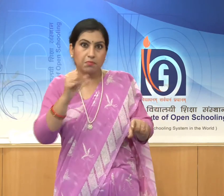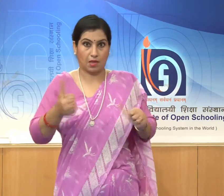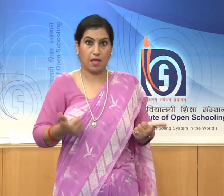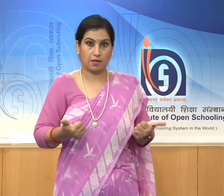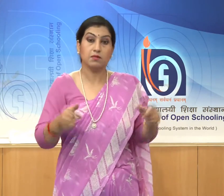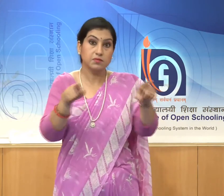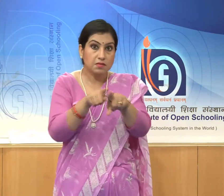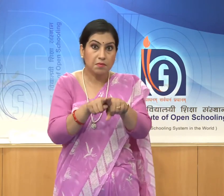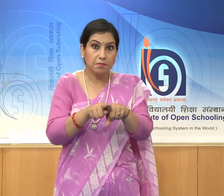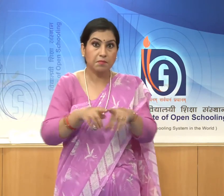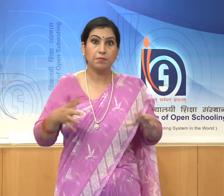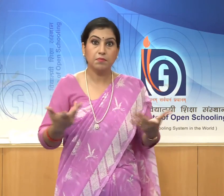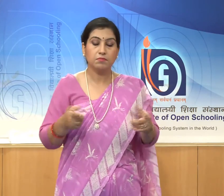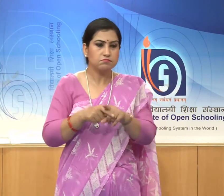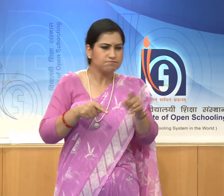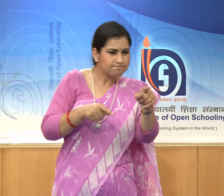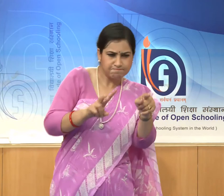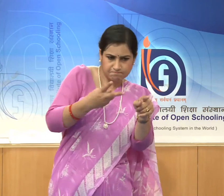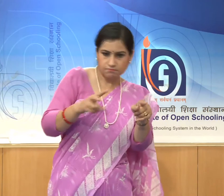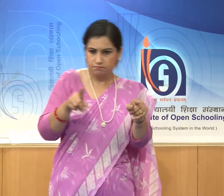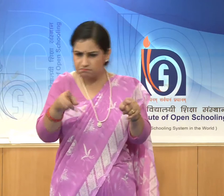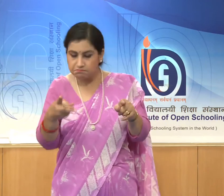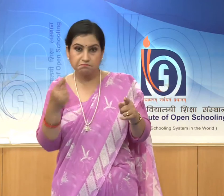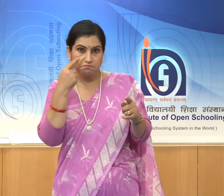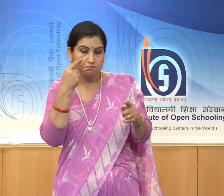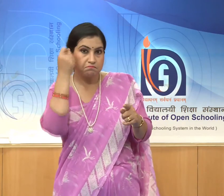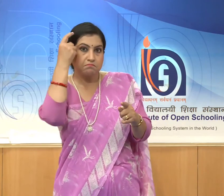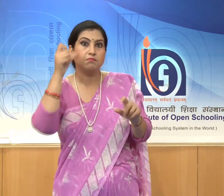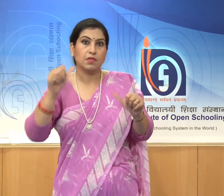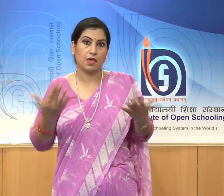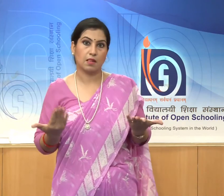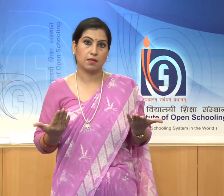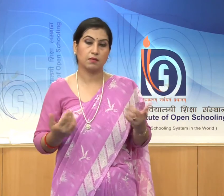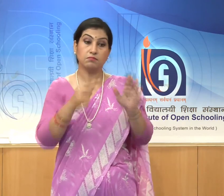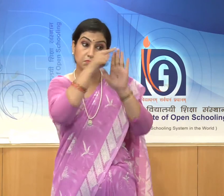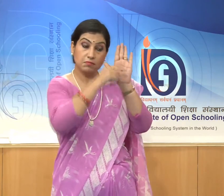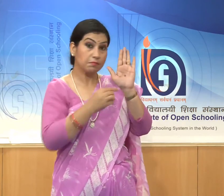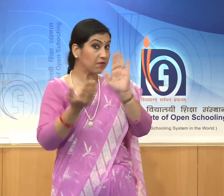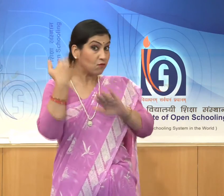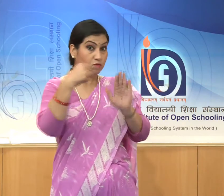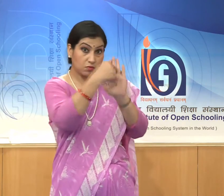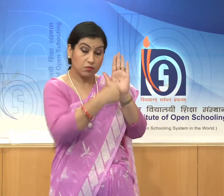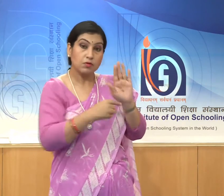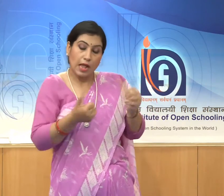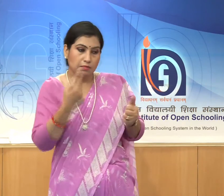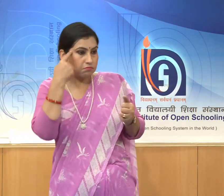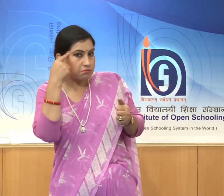distinguish between enlisted art objects of this period.